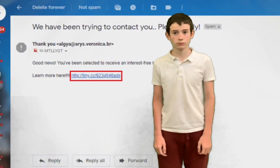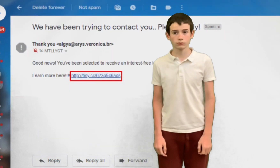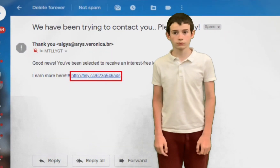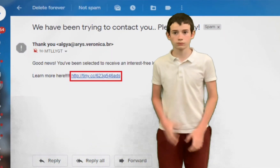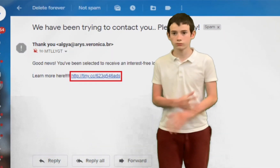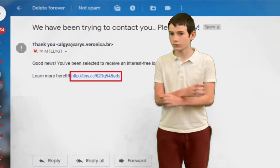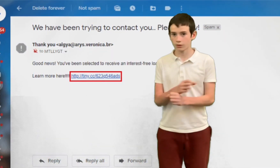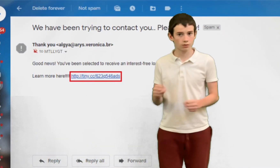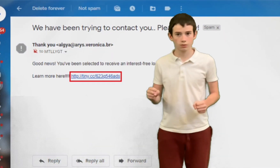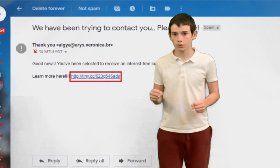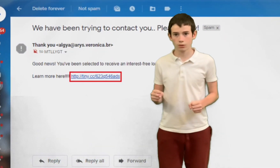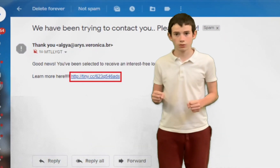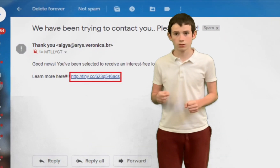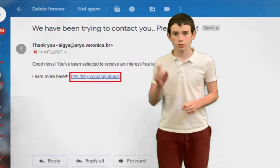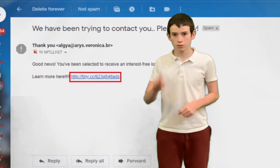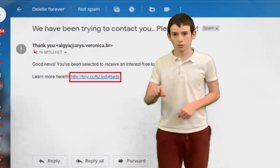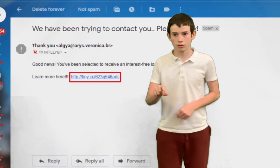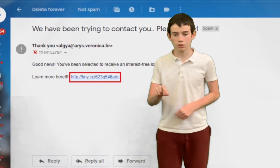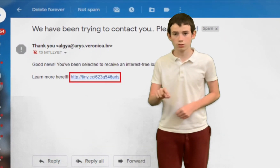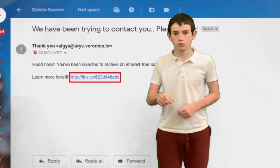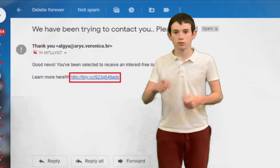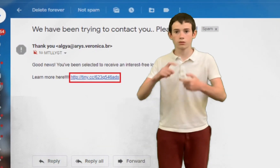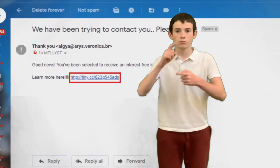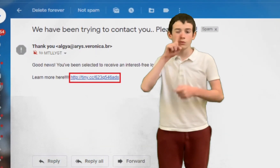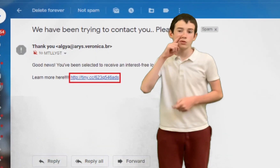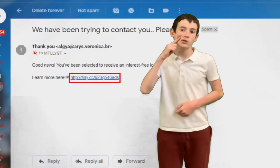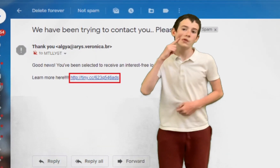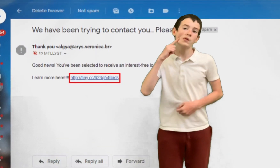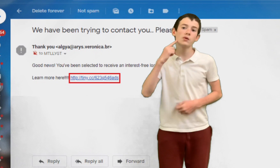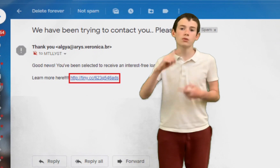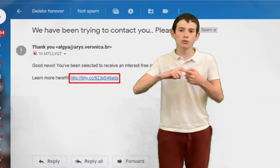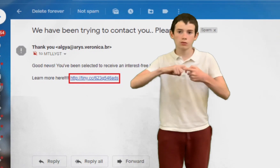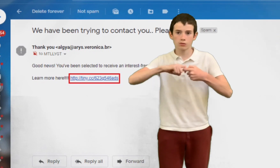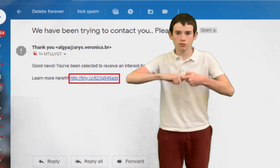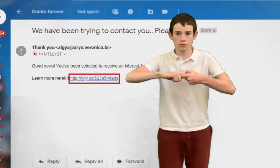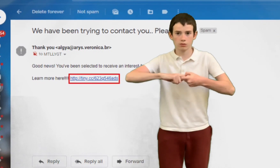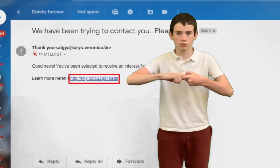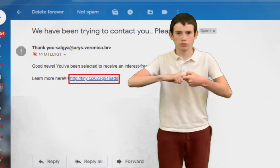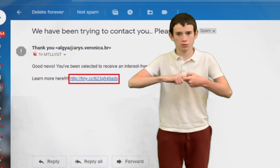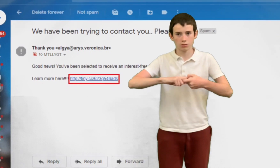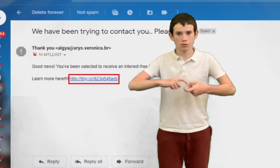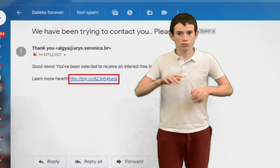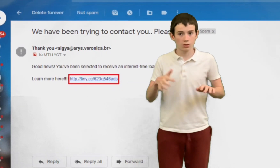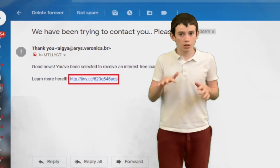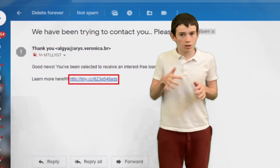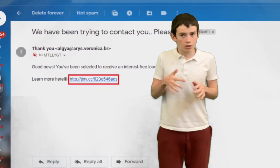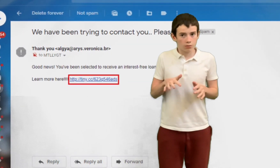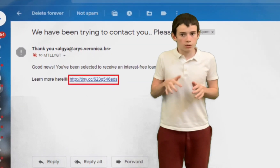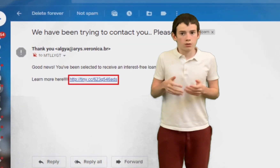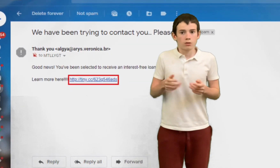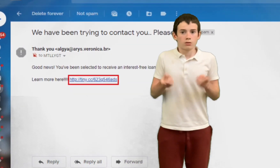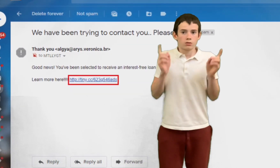Never click on blue links. They could be dangerous